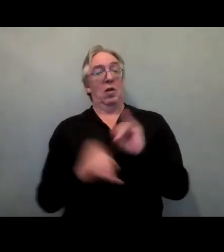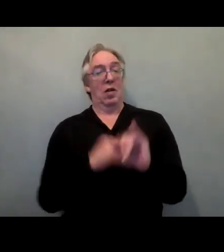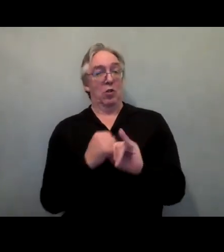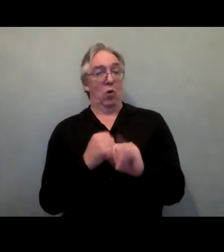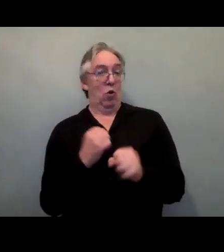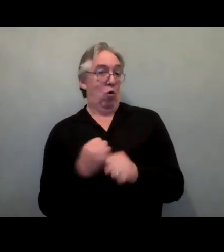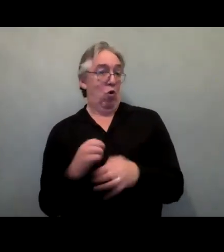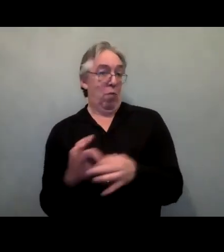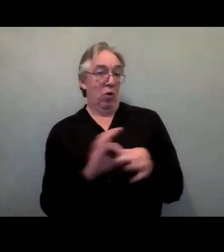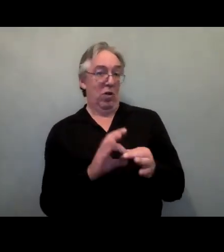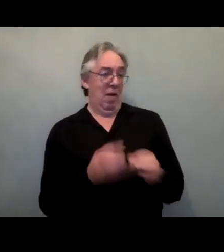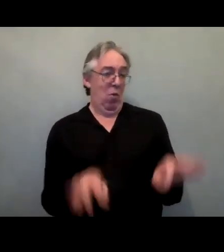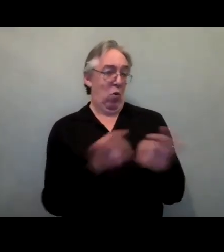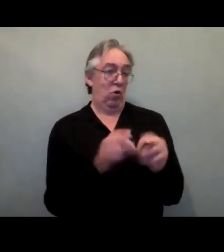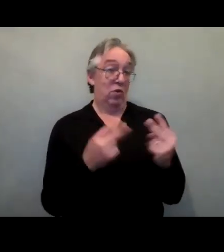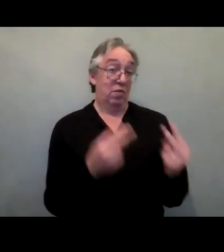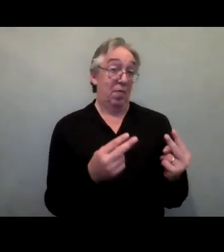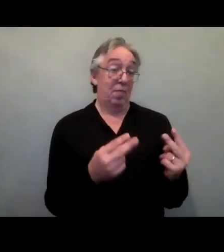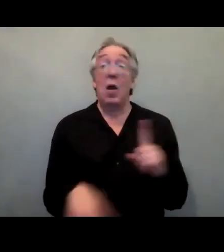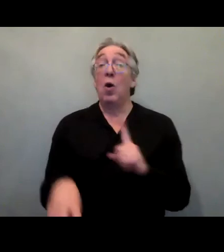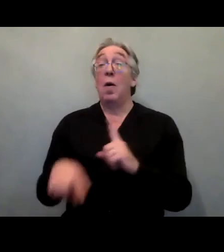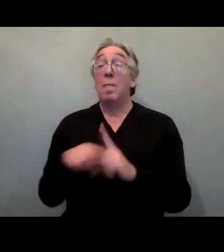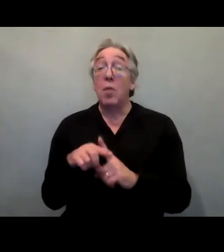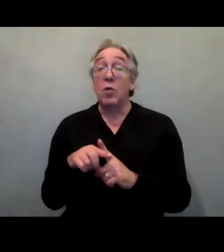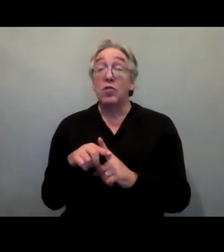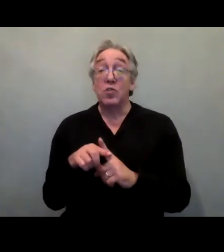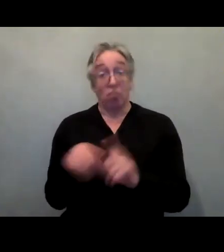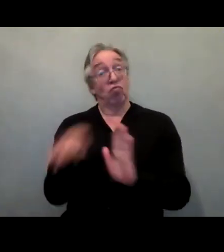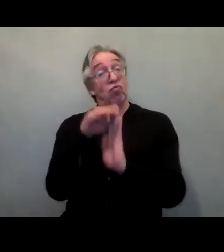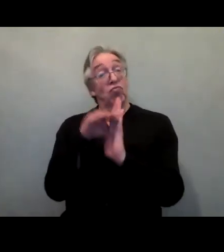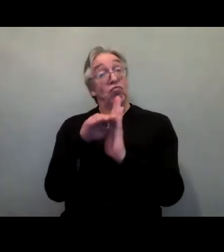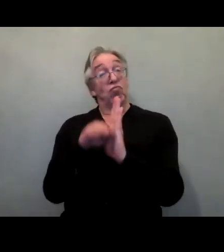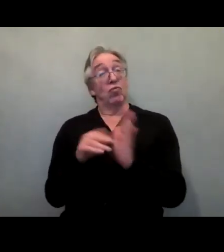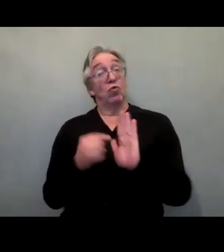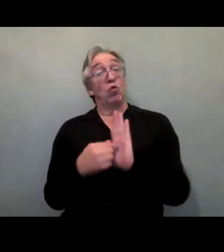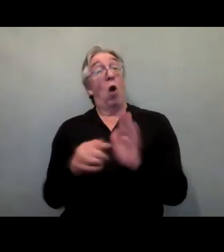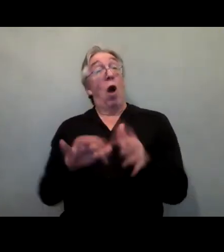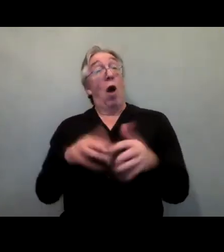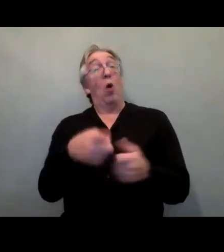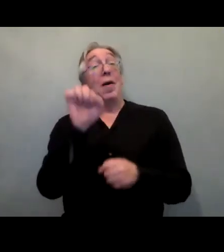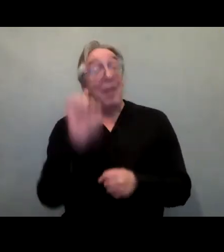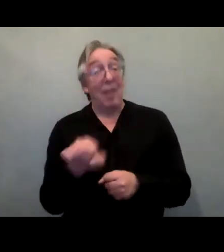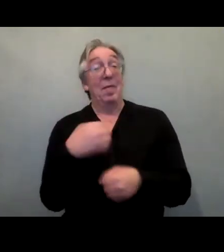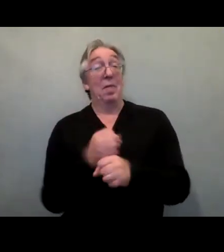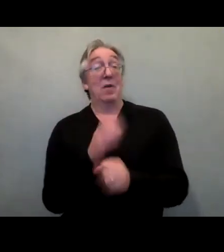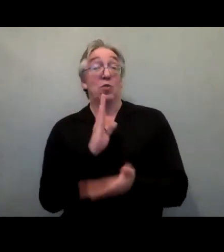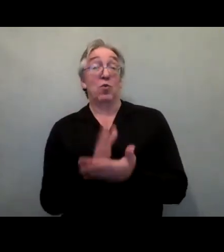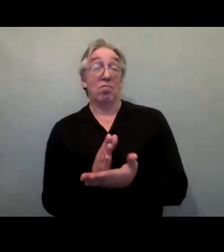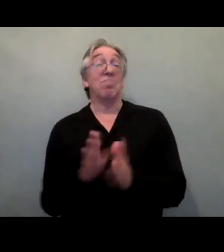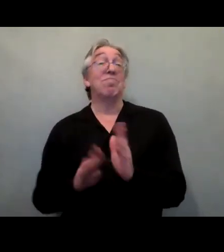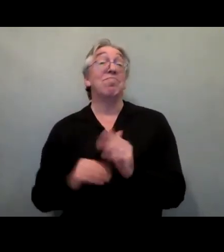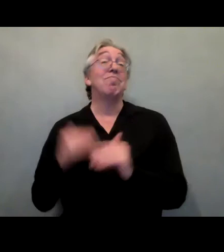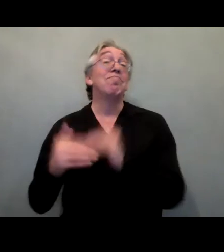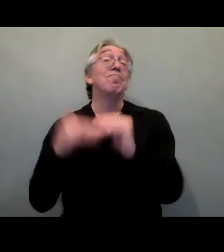guidance on how to ensure disability inclusive international cooperation. For the preparation of the report, we analyzed 14